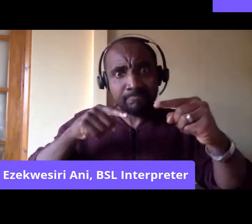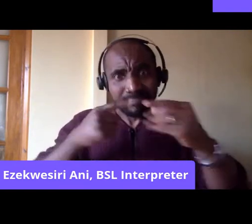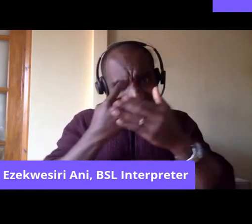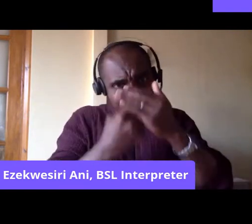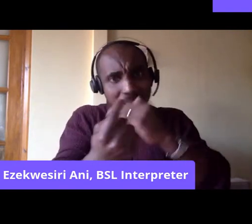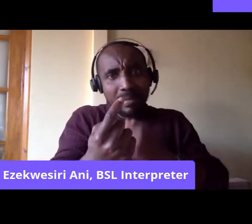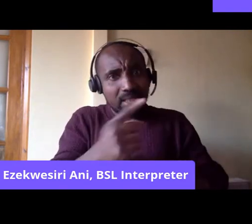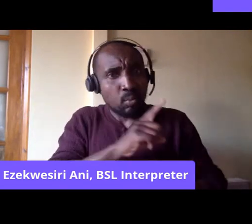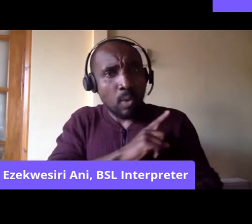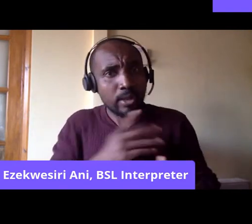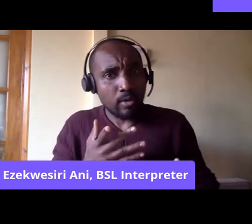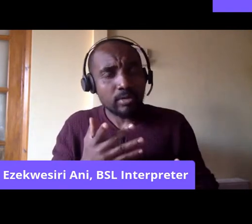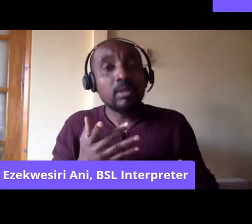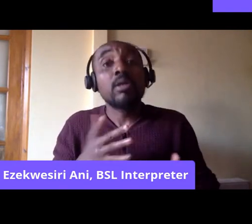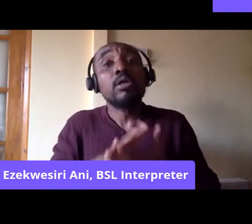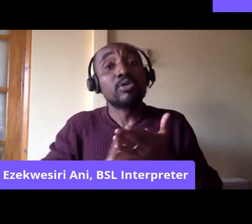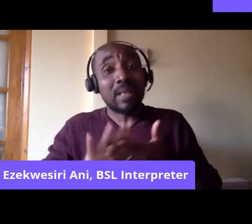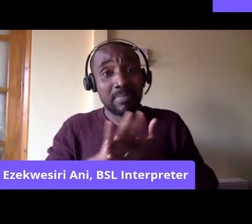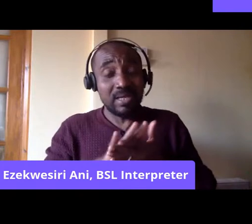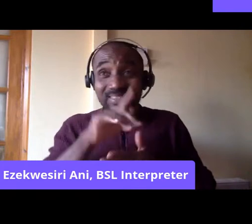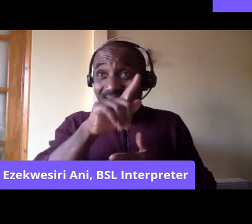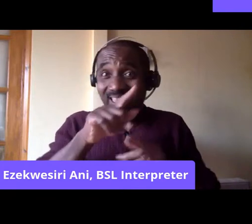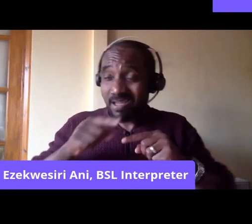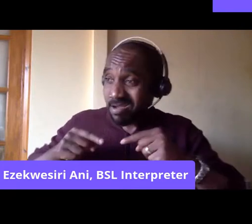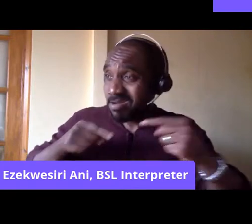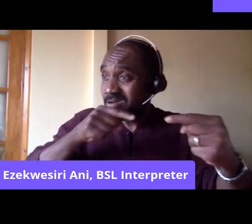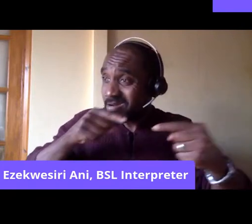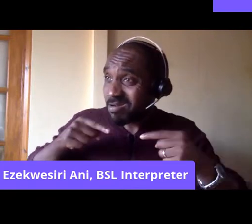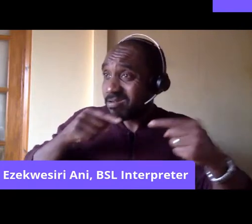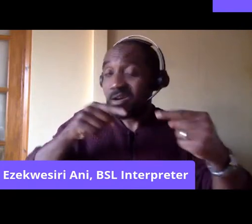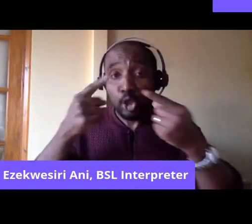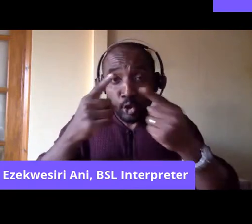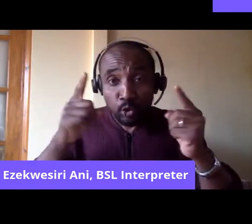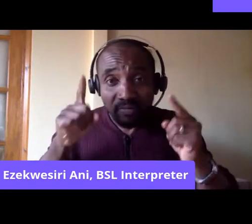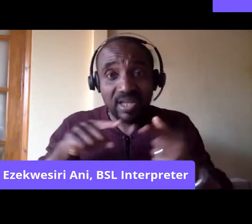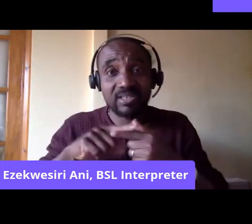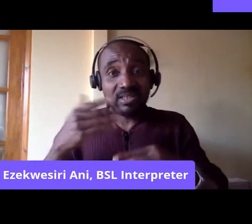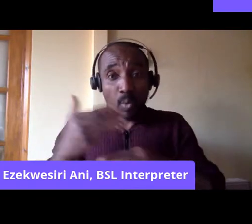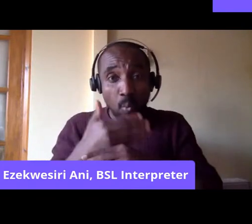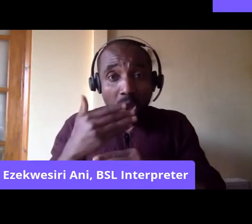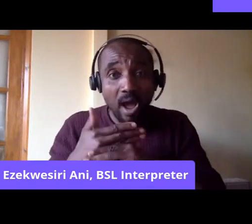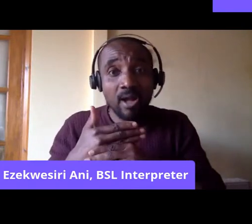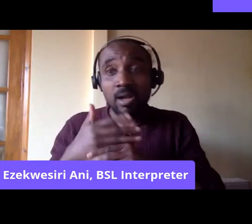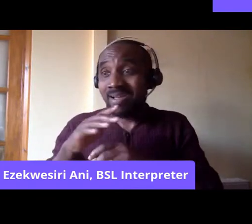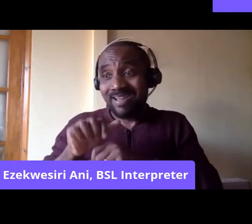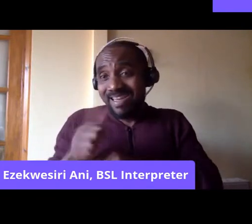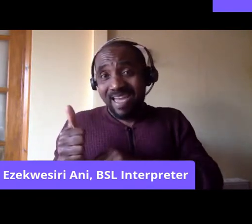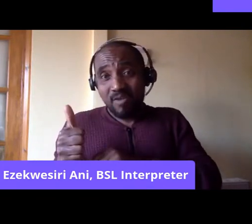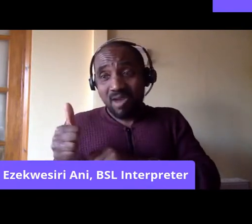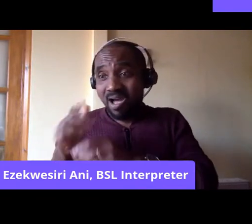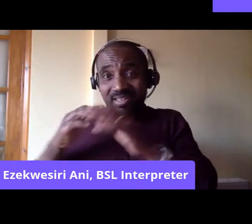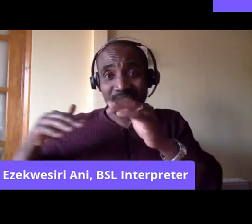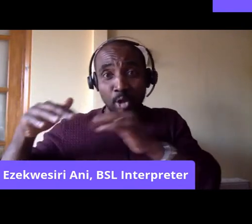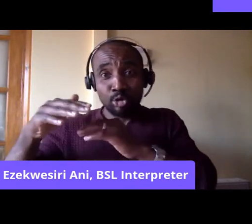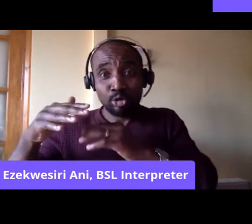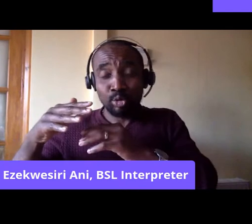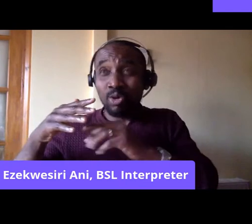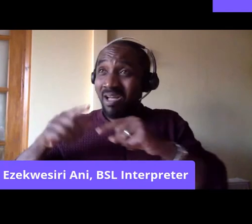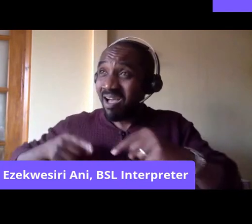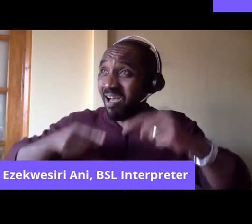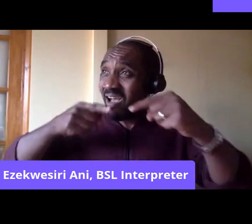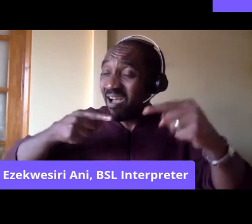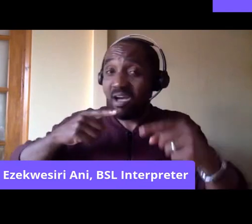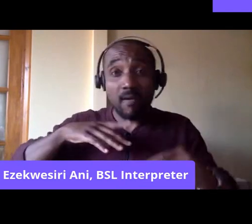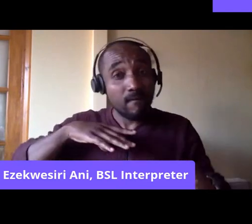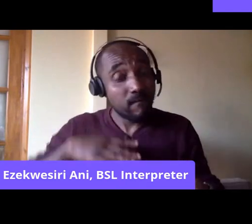as much energy was put into fighting discrimination in the universities, in the workplaces, and in the neighborhood, as it was to fighting discrimination